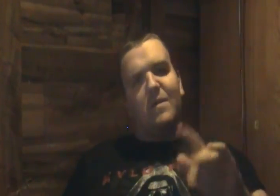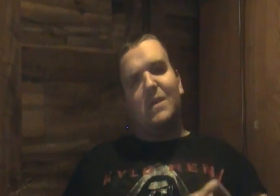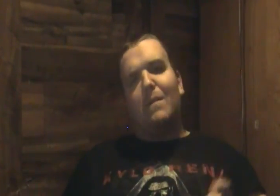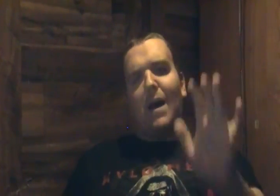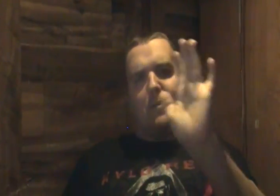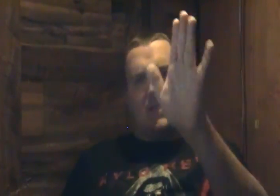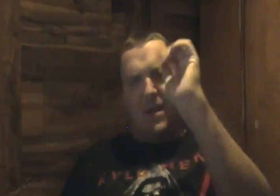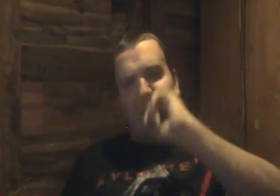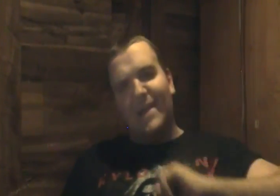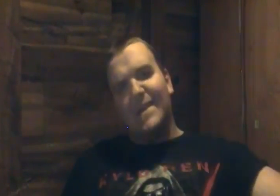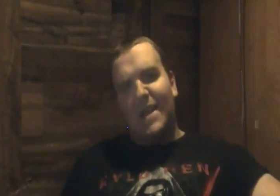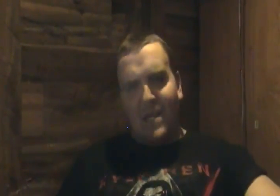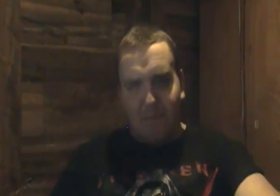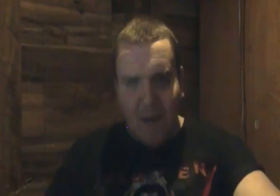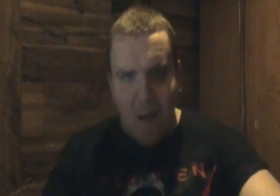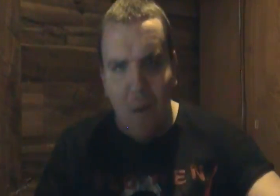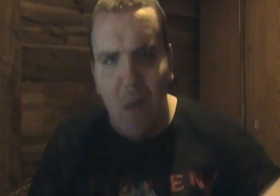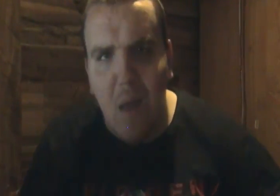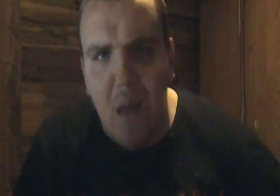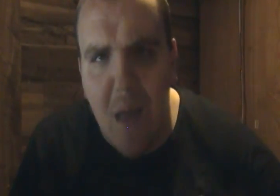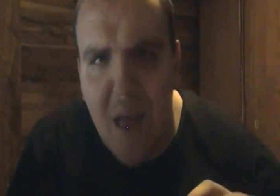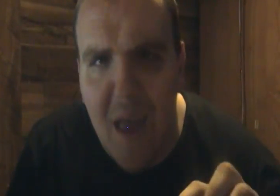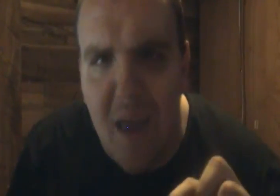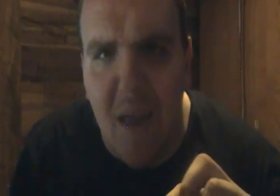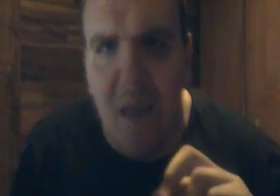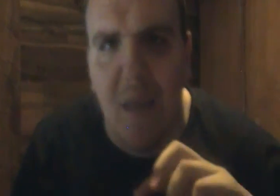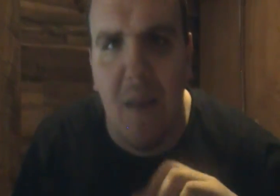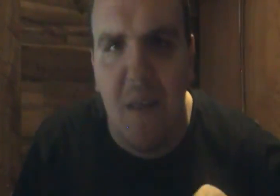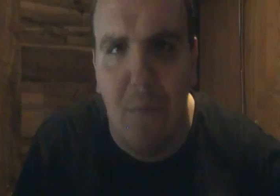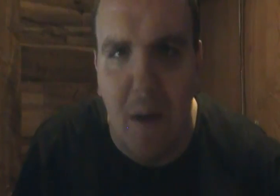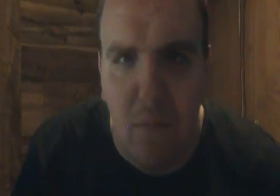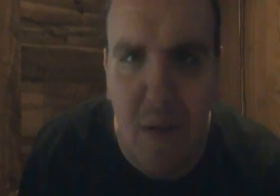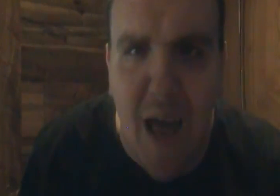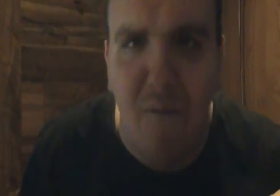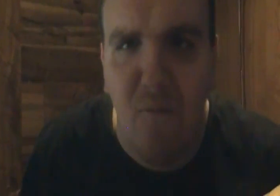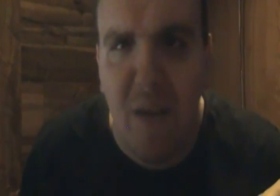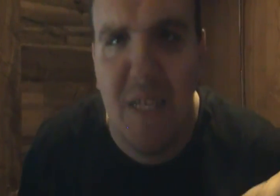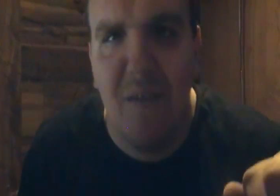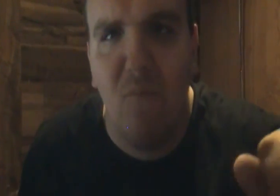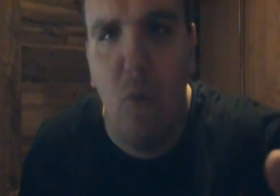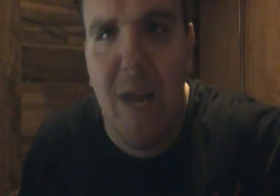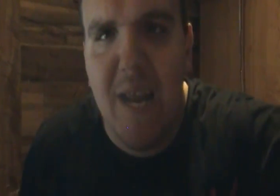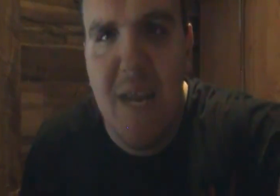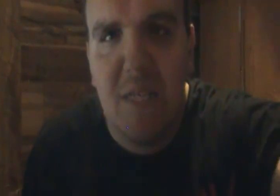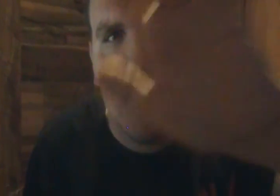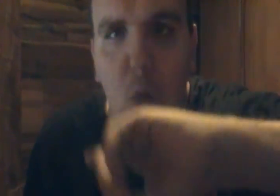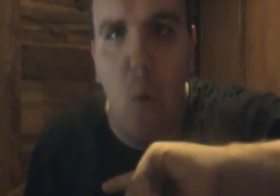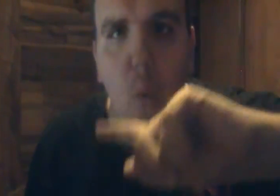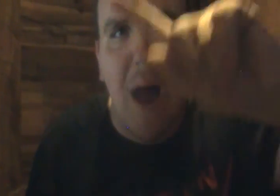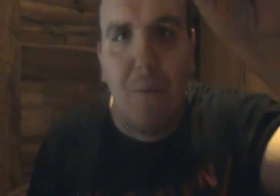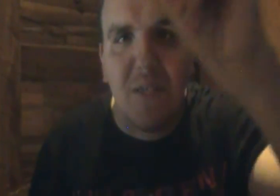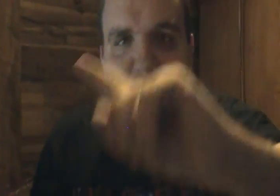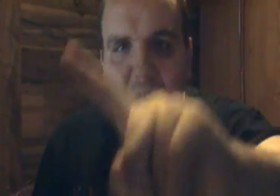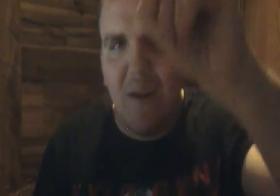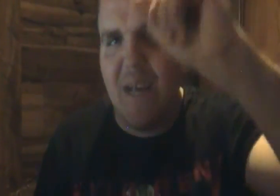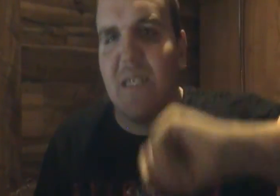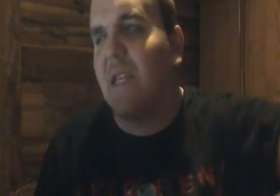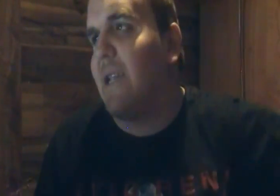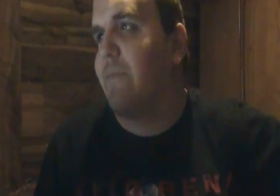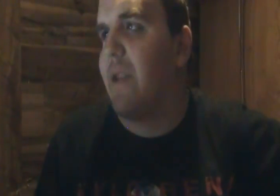youtube stuff i will see you guys in the next video and it's about now 1940 so i will see you guys in the next